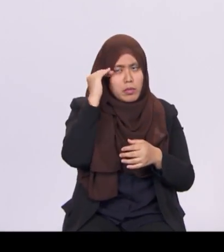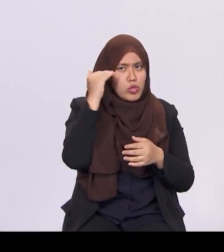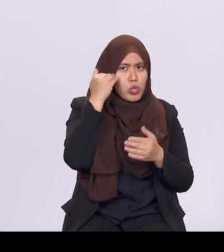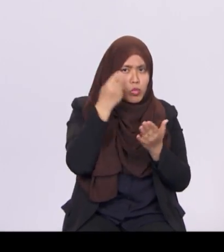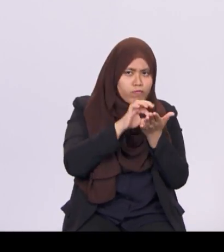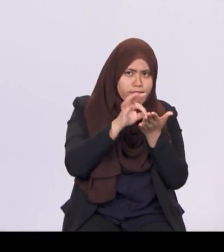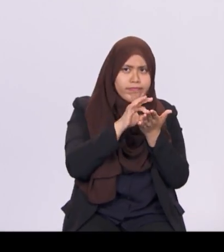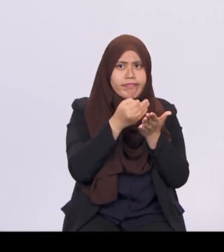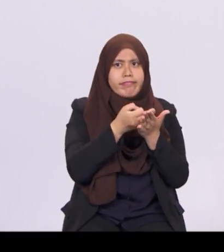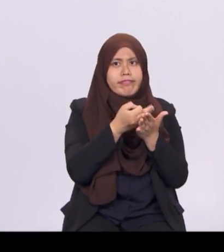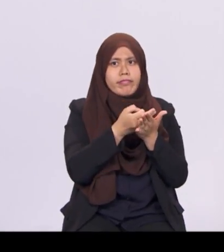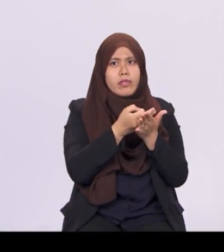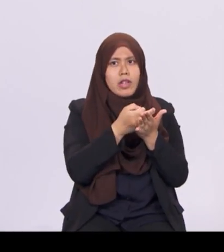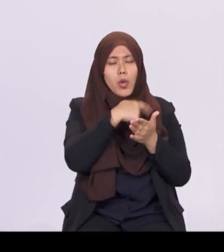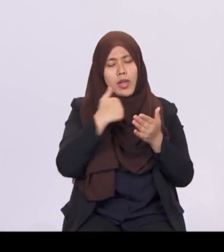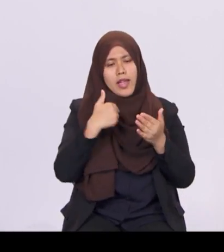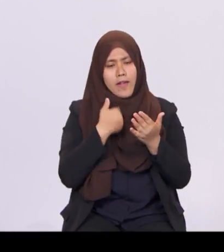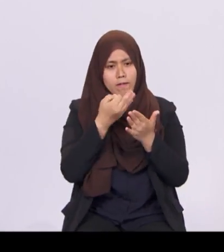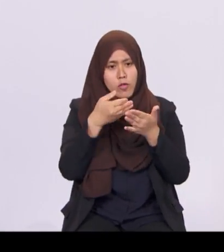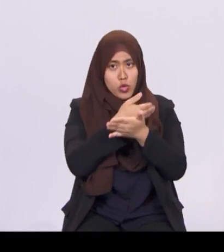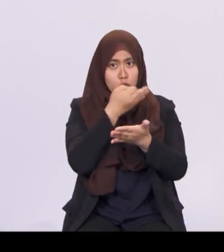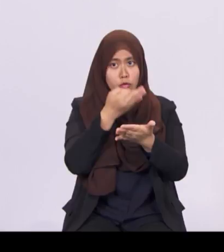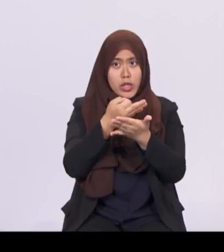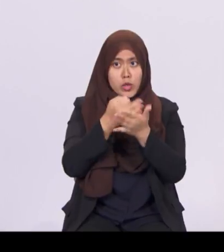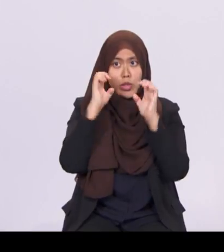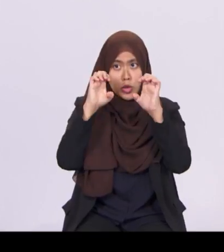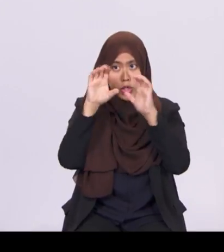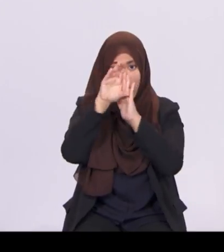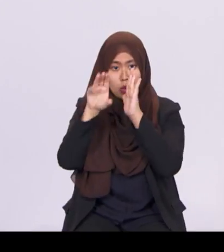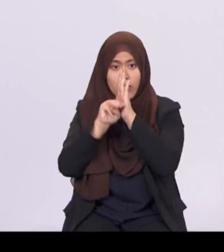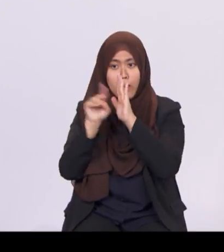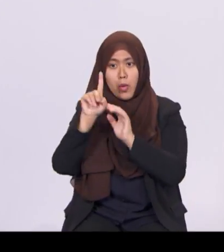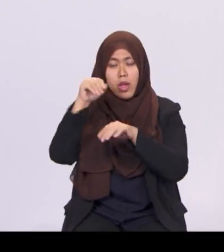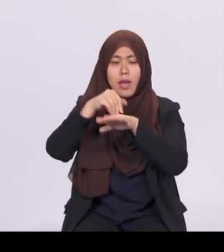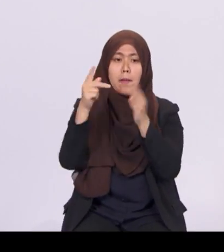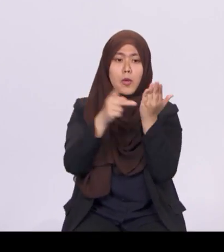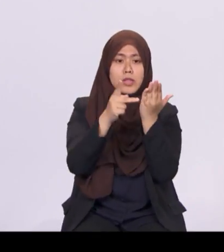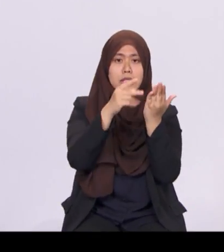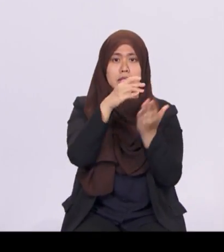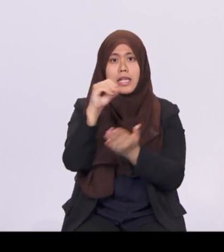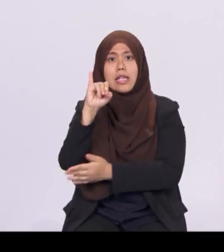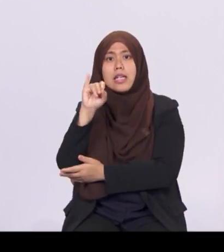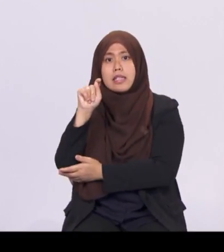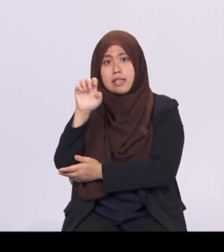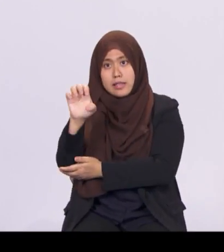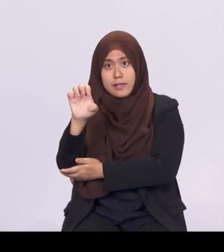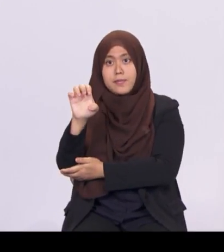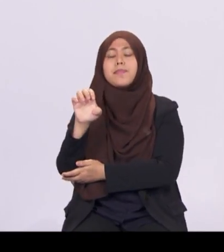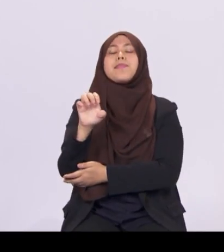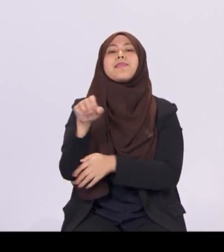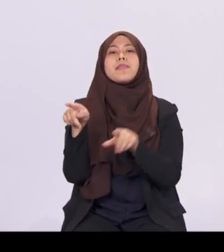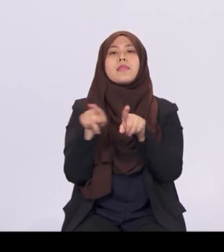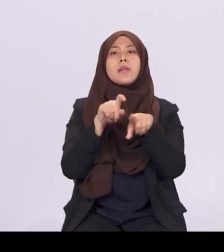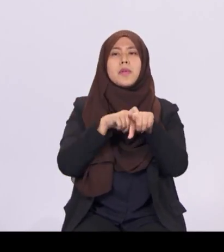education curriculum at our Polytechnics and ITE. We will also enhance existing services